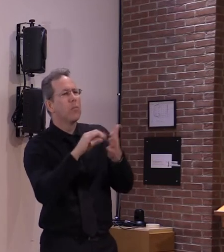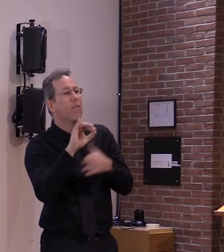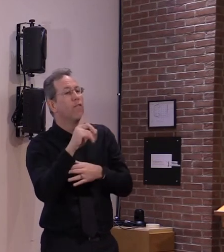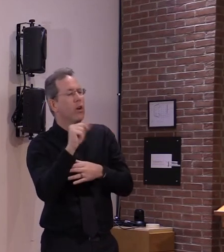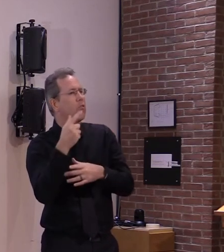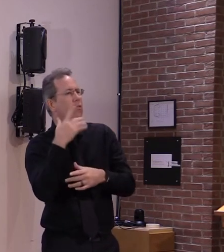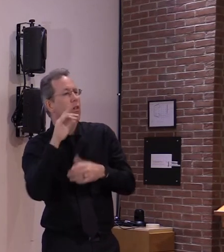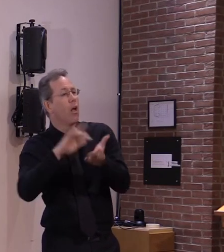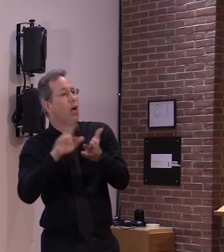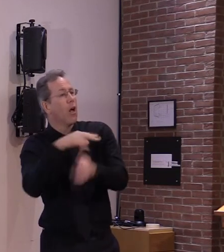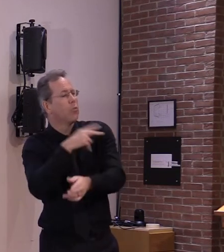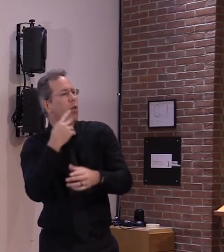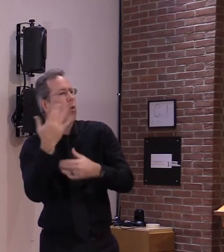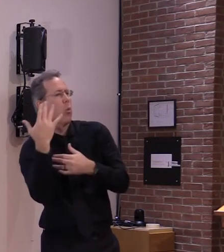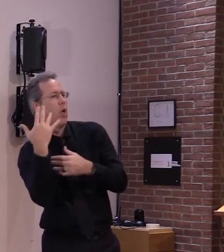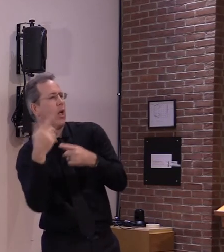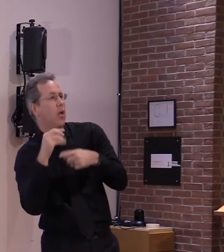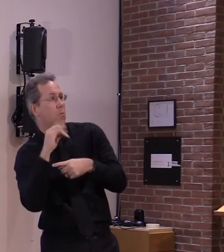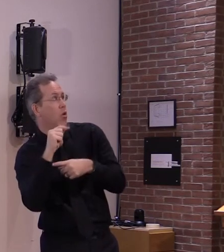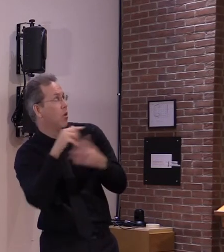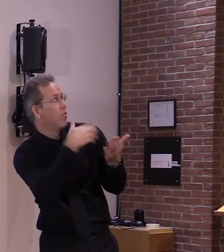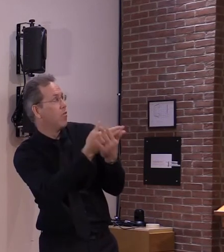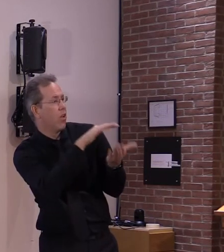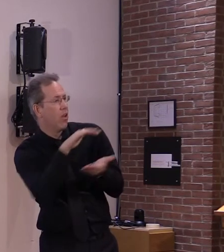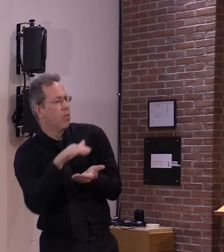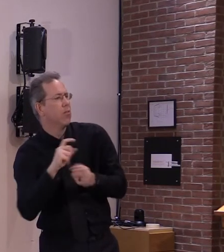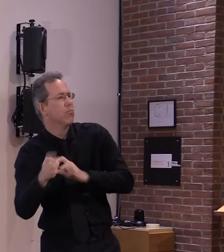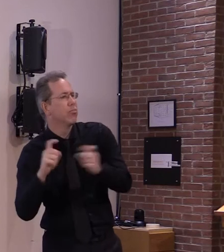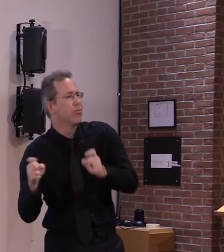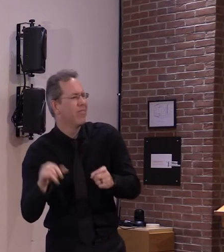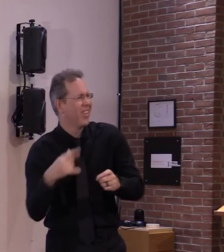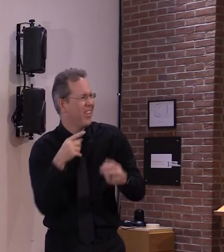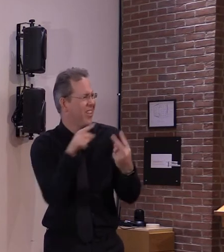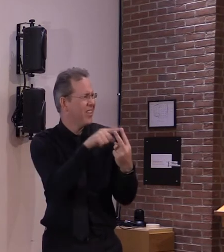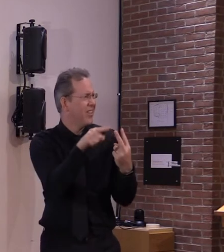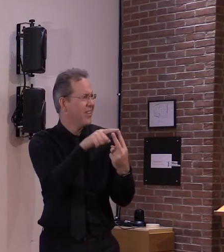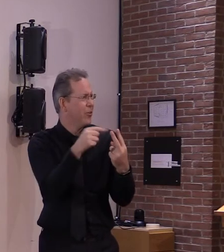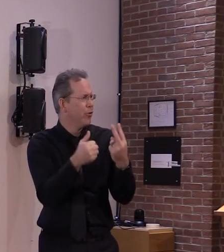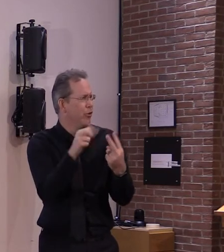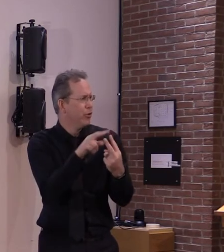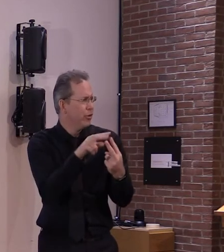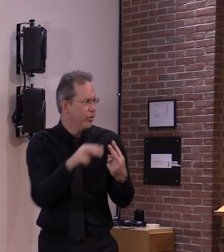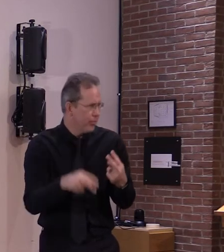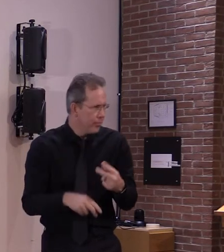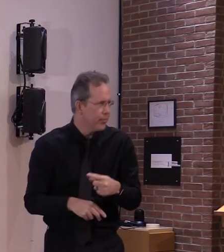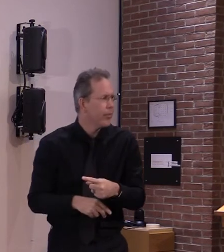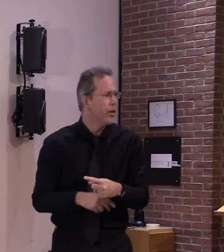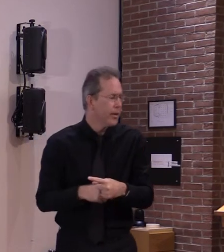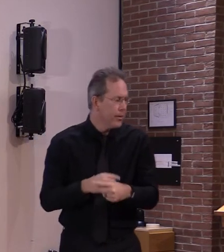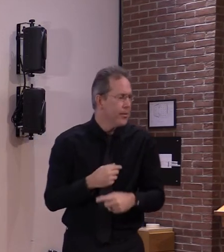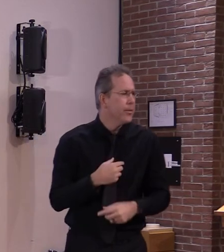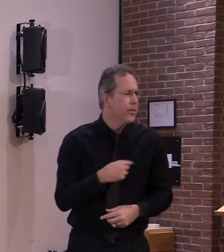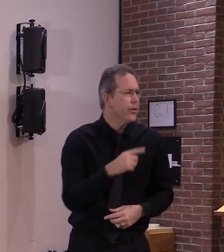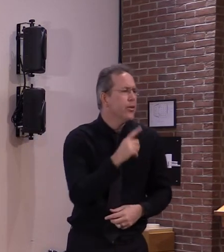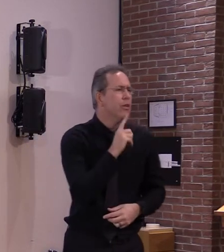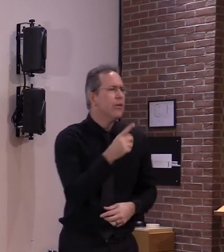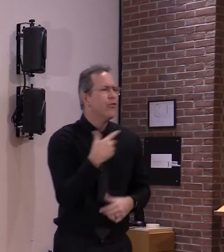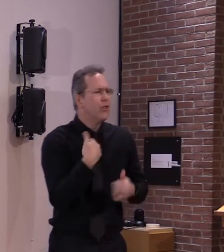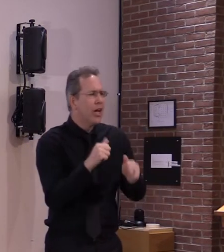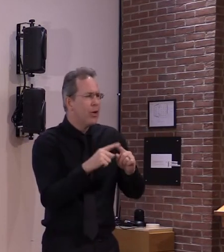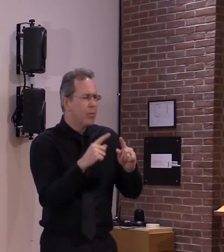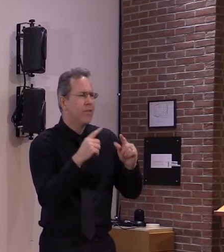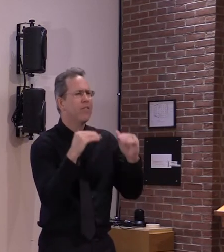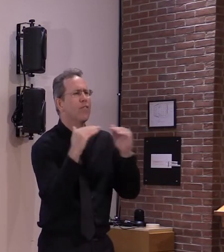the moderna is much more along the lines of what we're accustomed to in the minus 20 degrees centigrade range